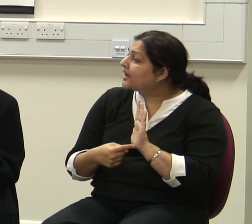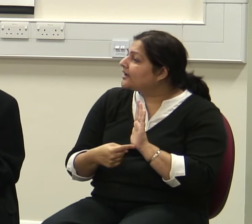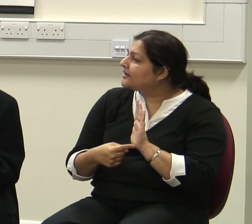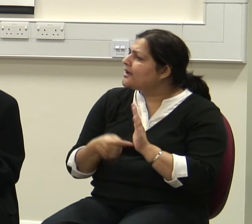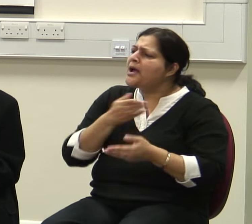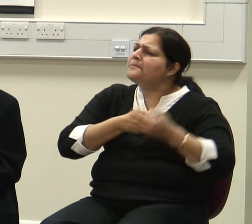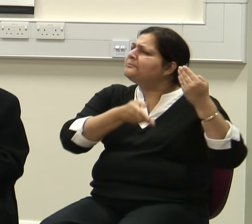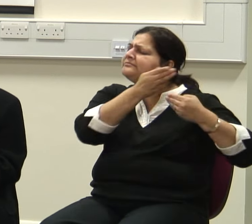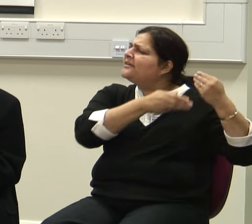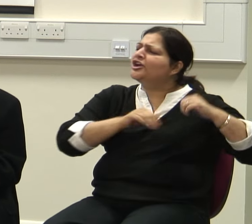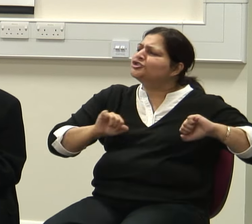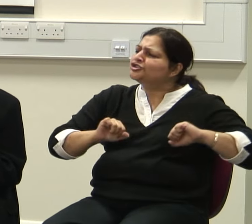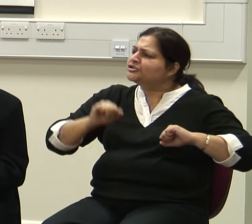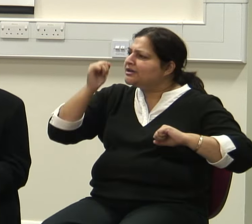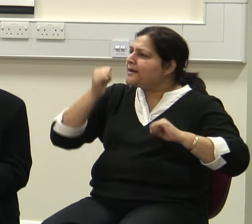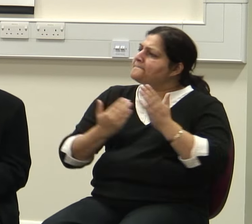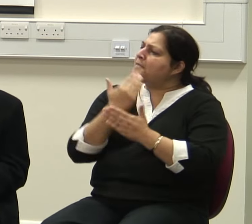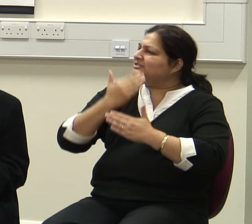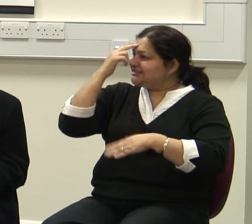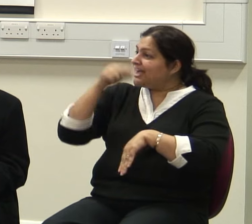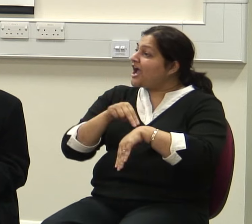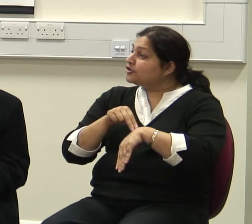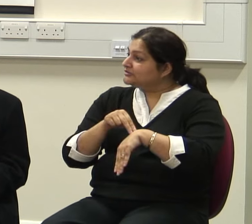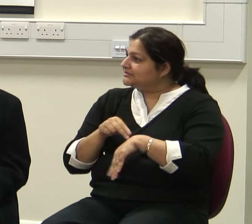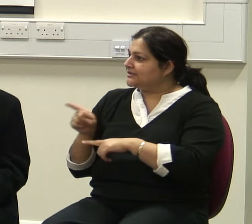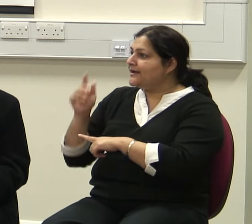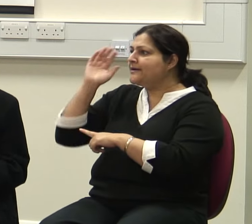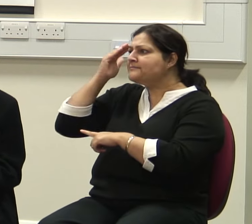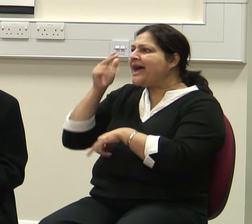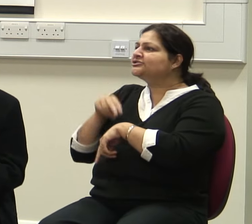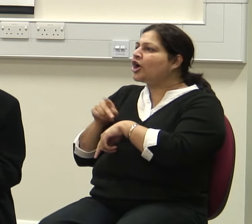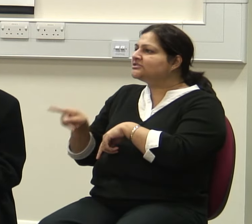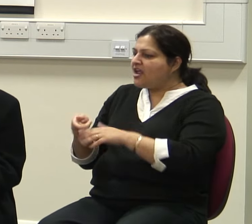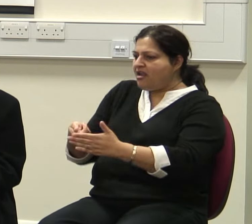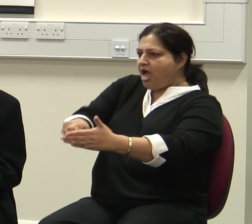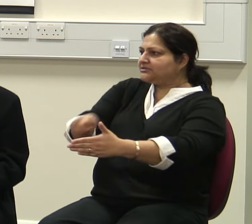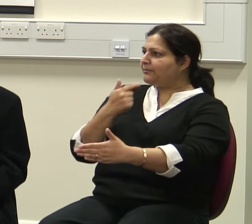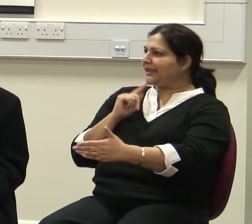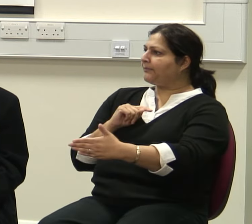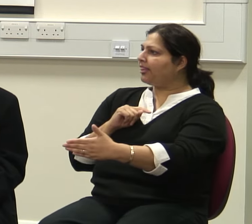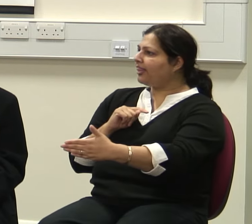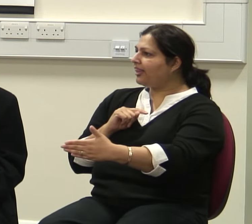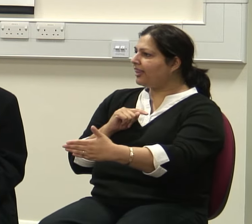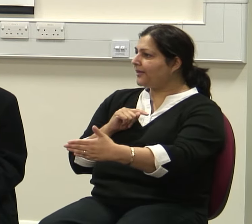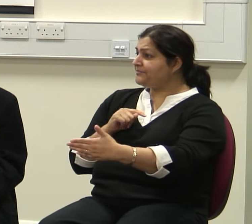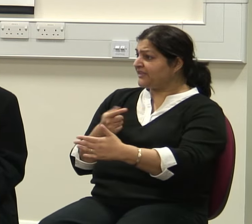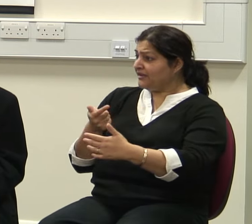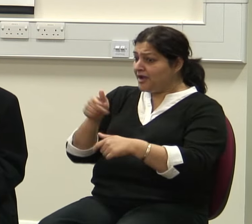psychiatry, mad doctors locked up people. There were locked mental institutions before the name